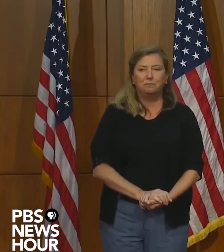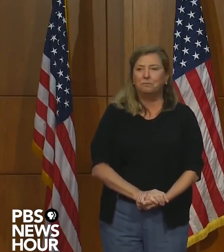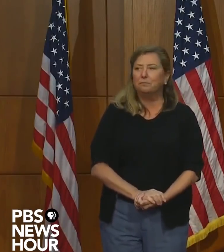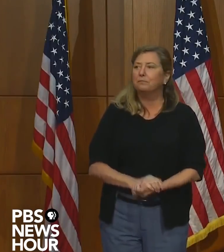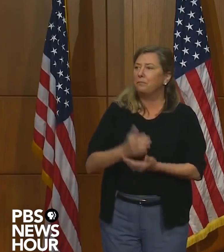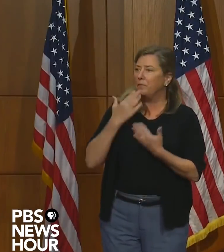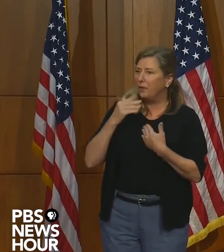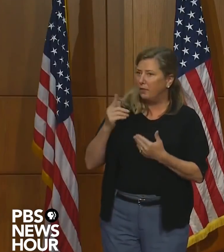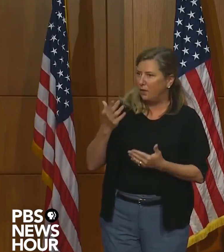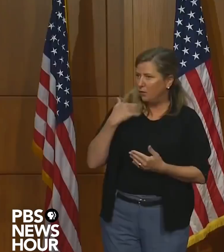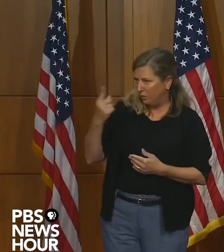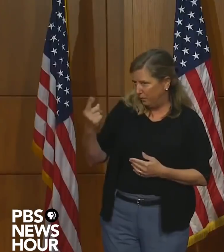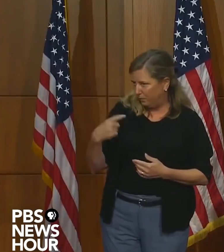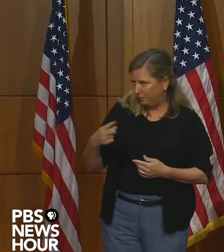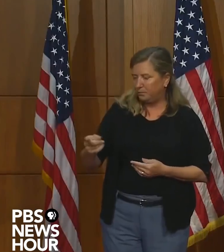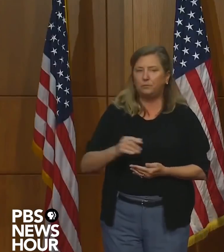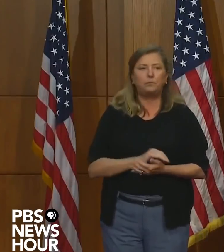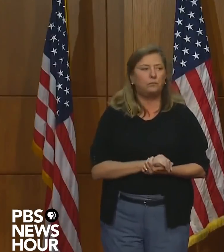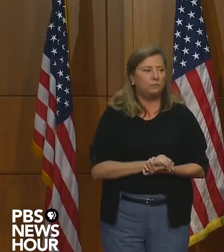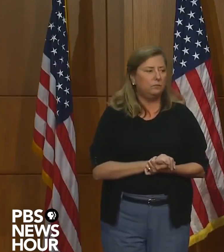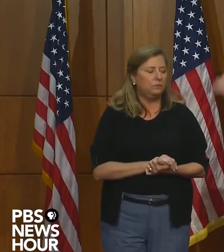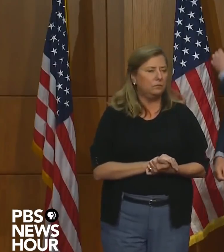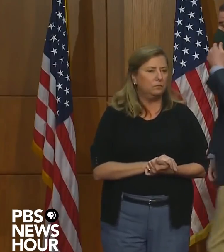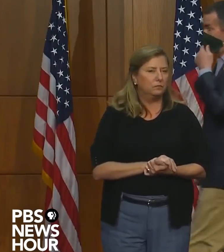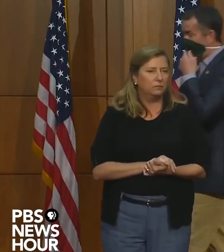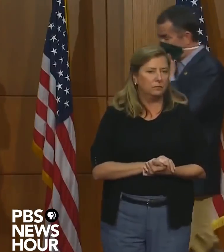Thank you, Governor. Thank you for the question. The,